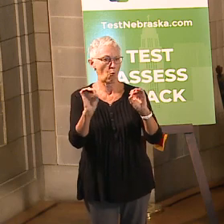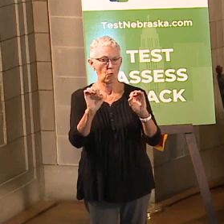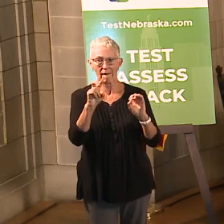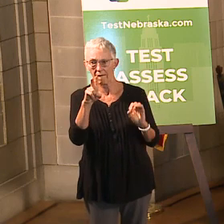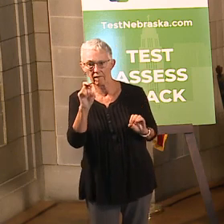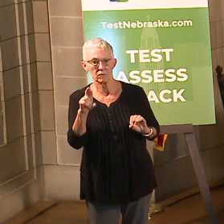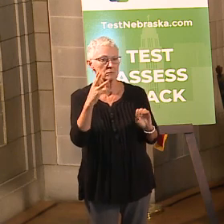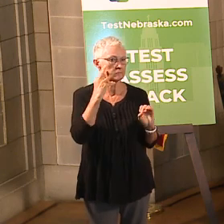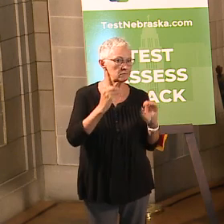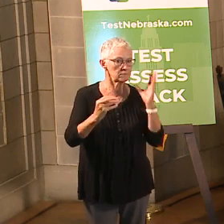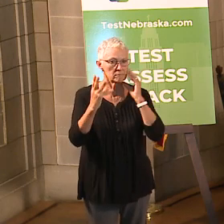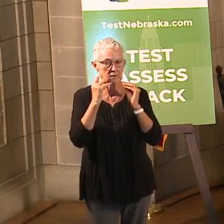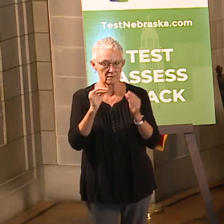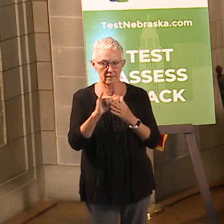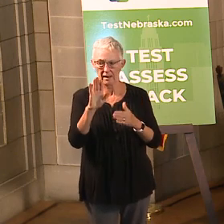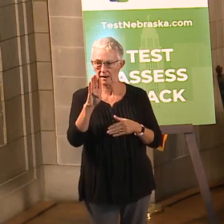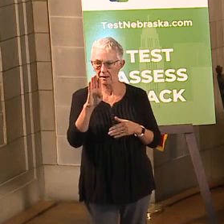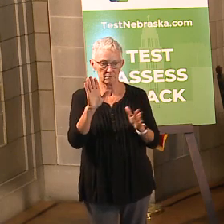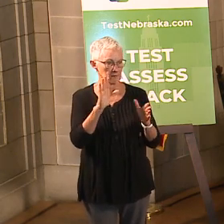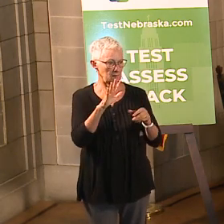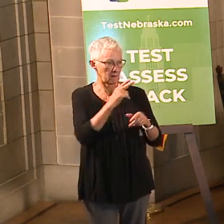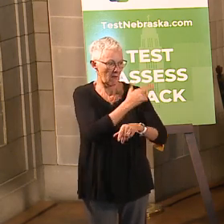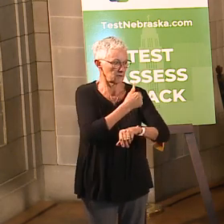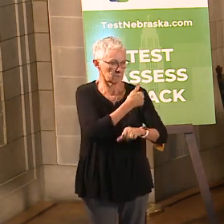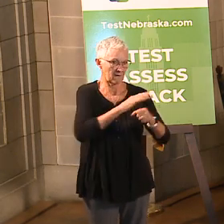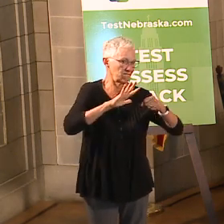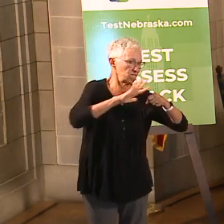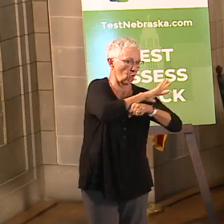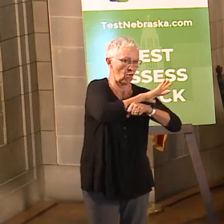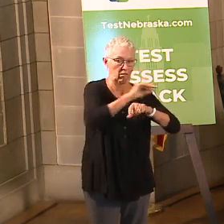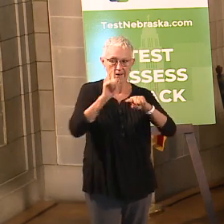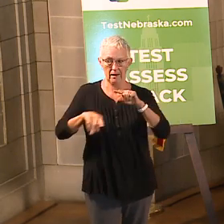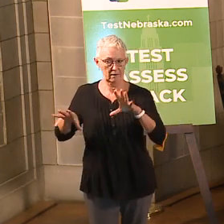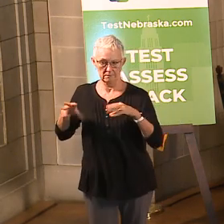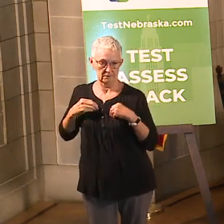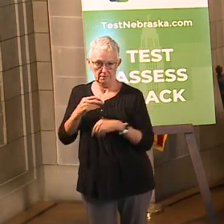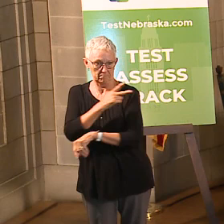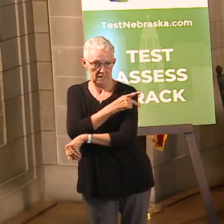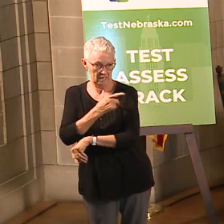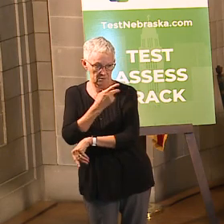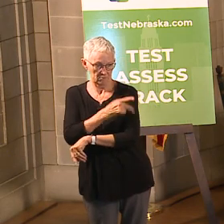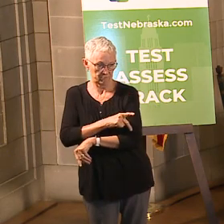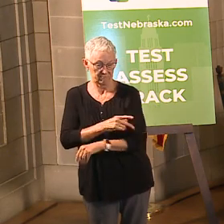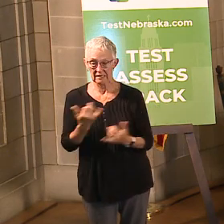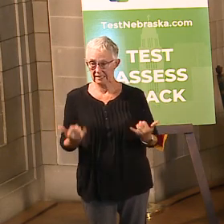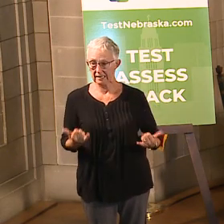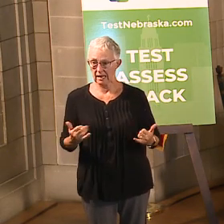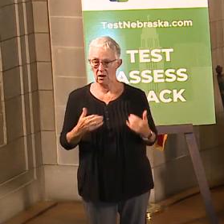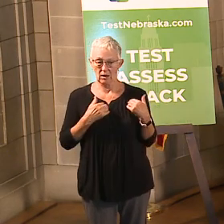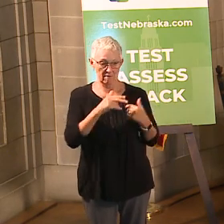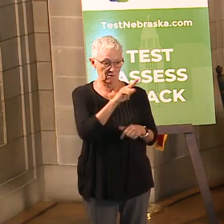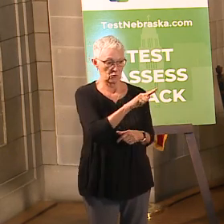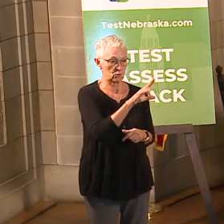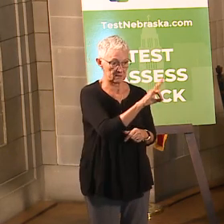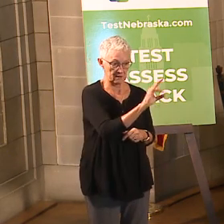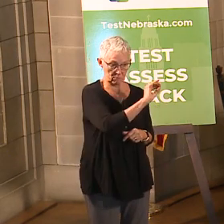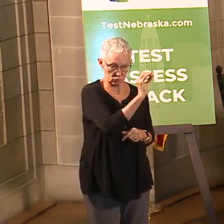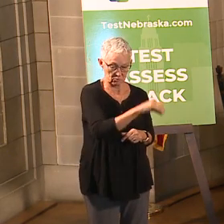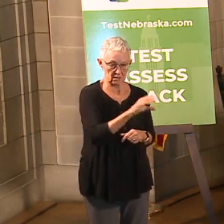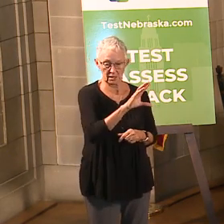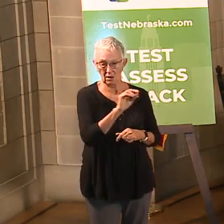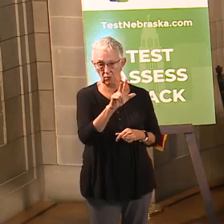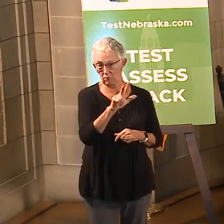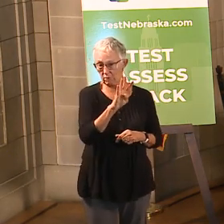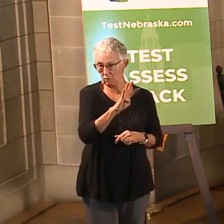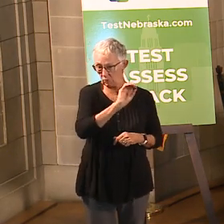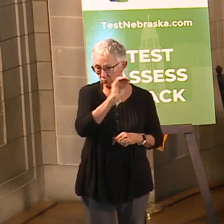needed it when they've needed it. And currently in the state of Nebraska right now, our hospital capacity is at 37%. Our